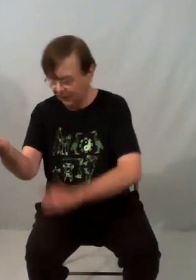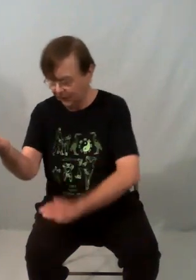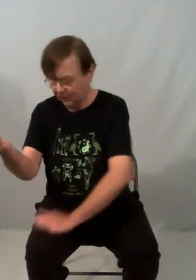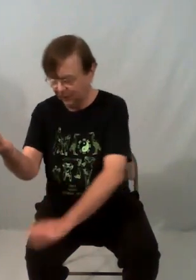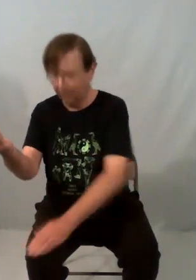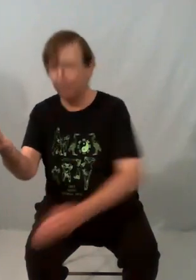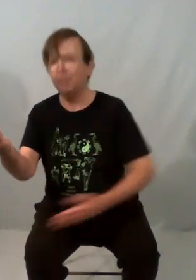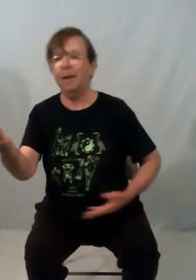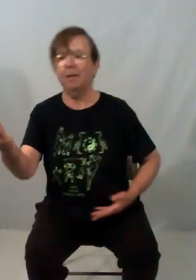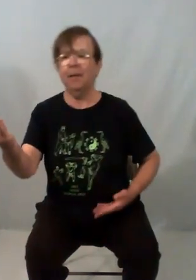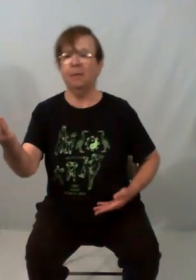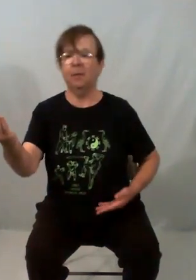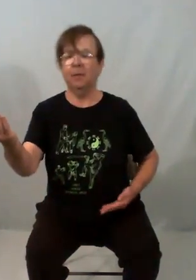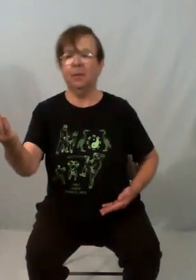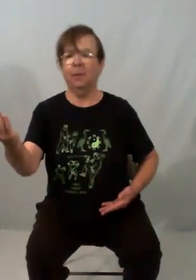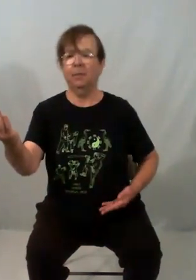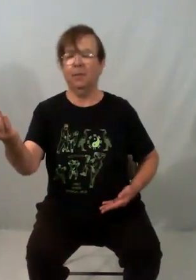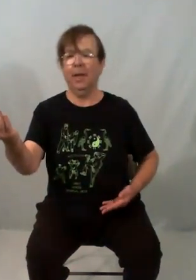parallel to the top of your leg.